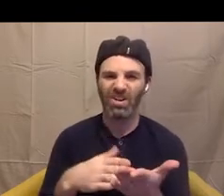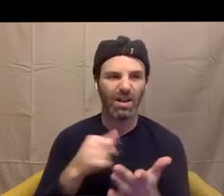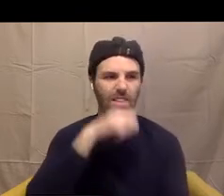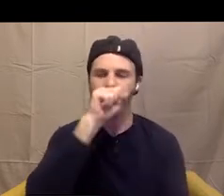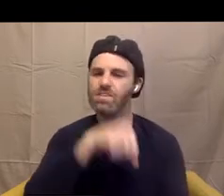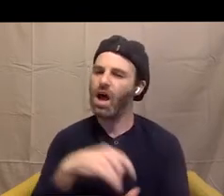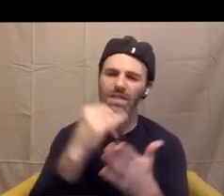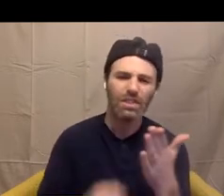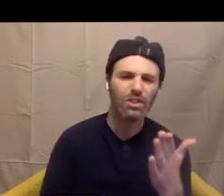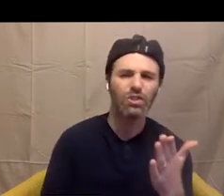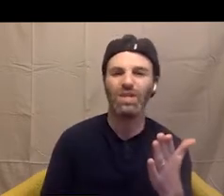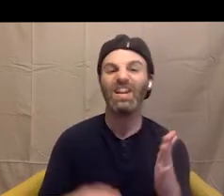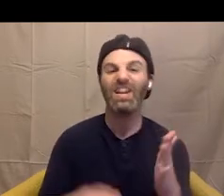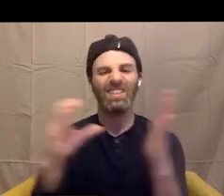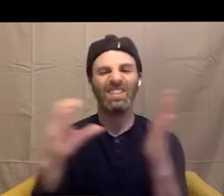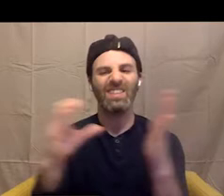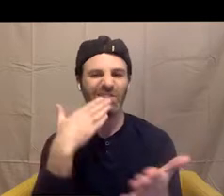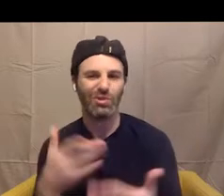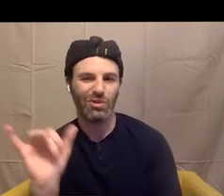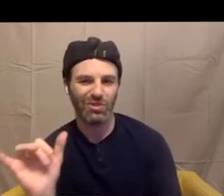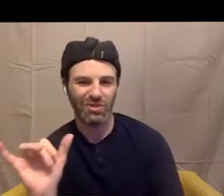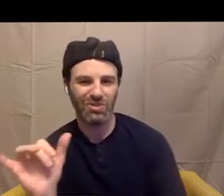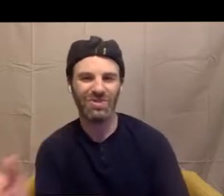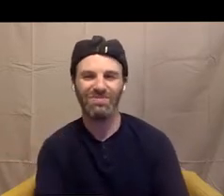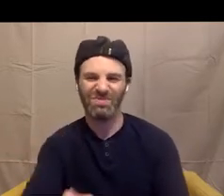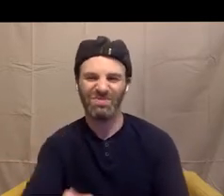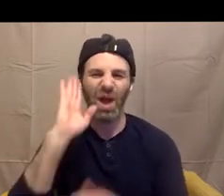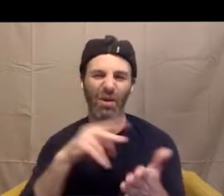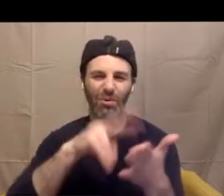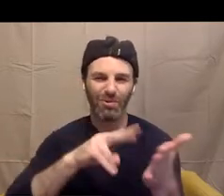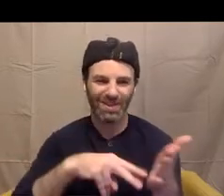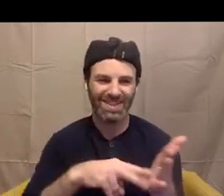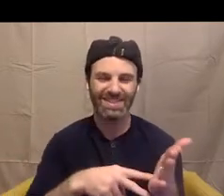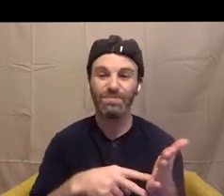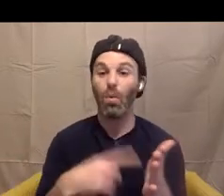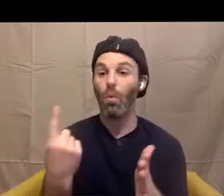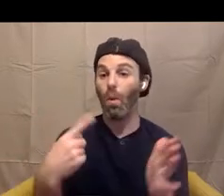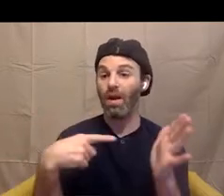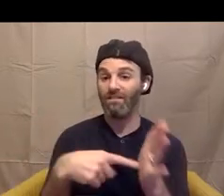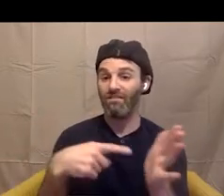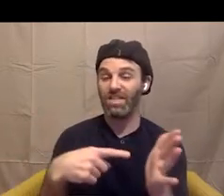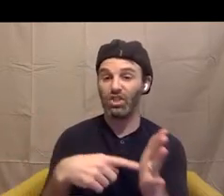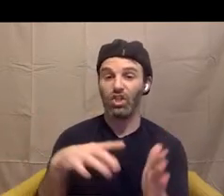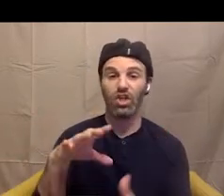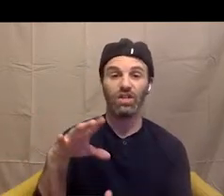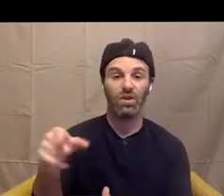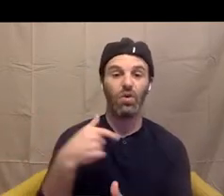okay, too. So I'm going to read it. And there's this feature in the book, which is which we call the nerd alert, which is where we go kind of deeper into a